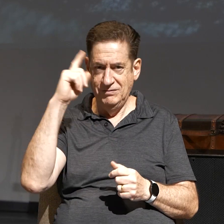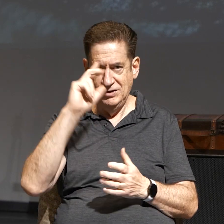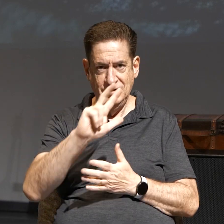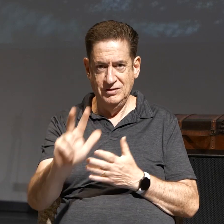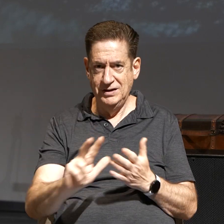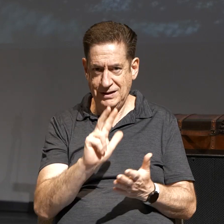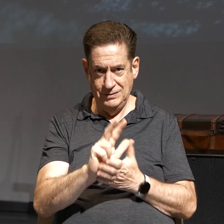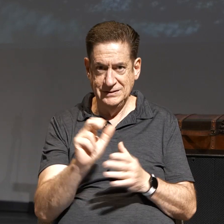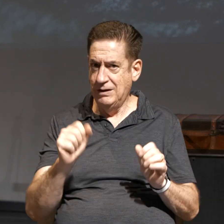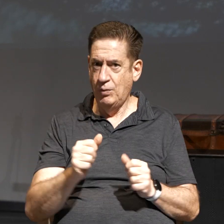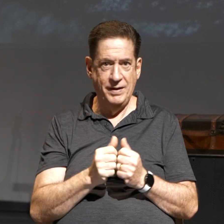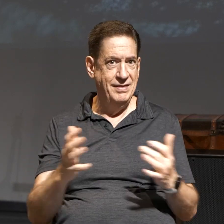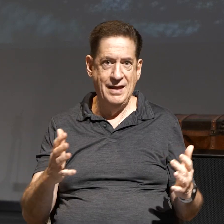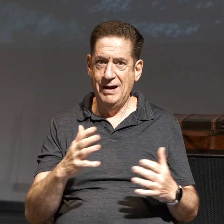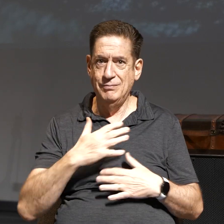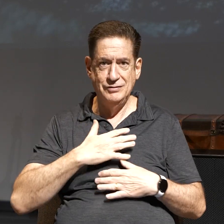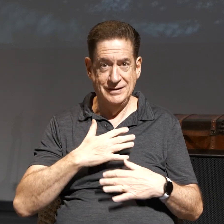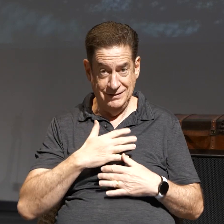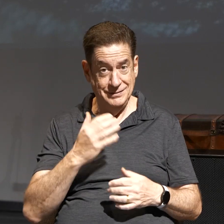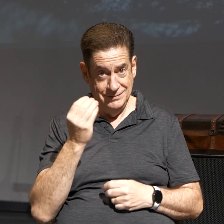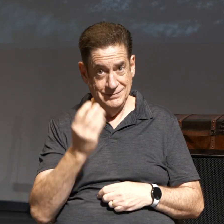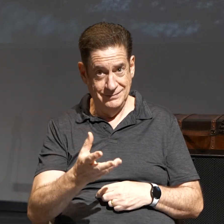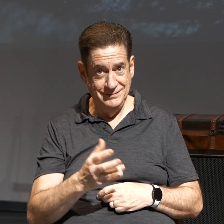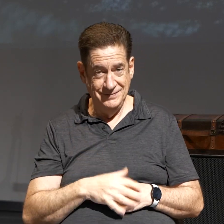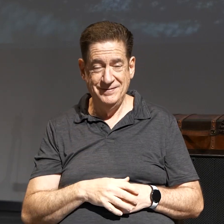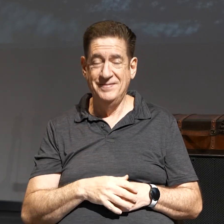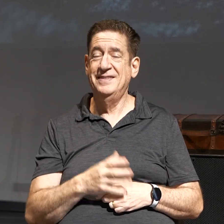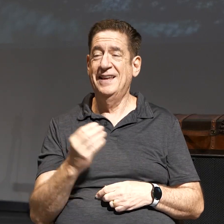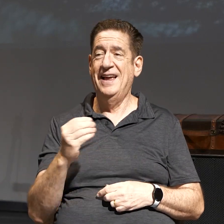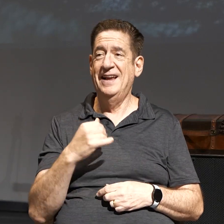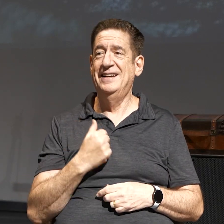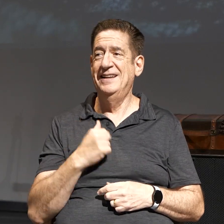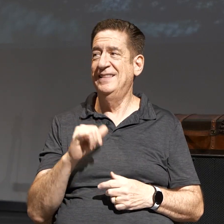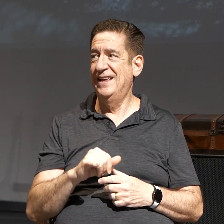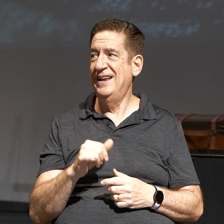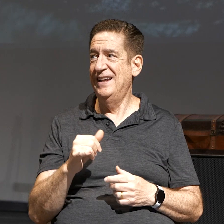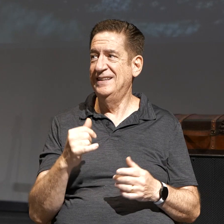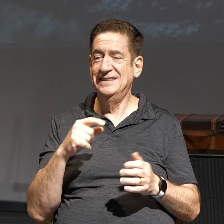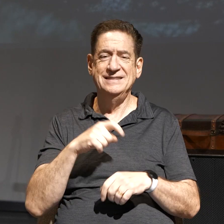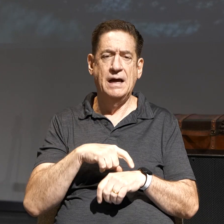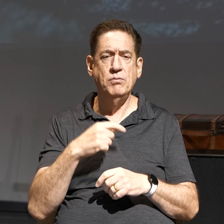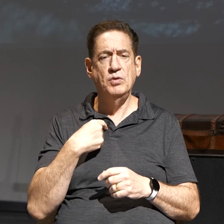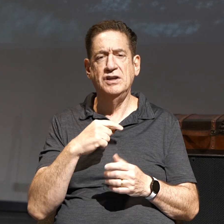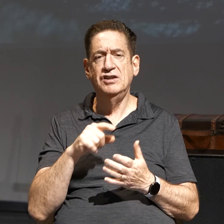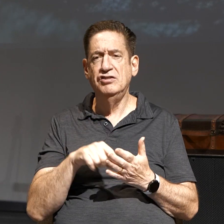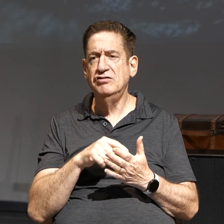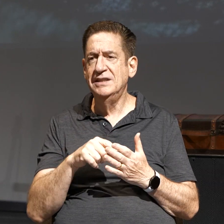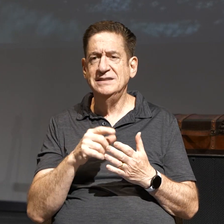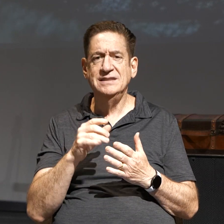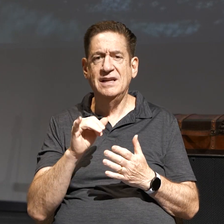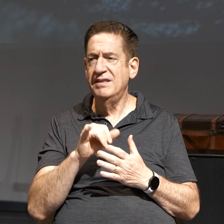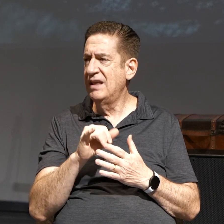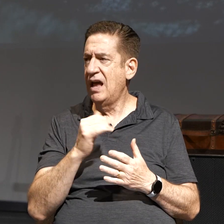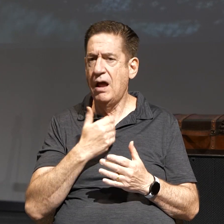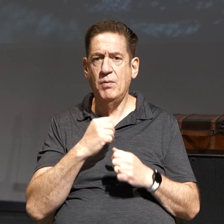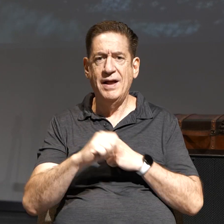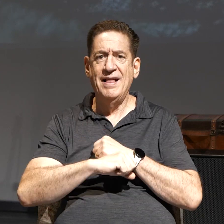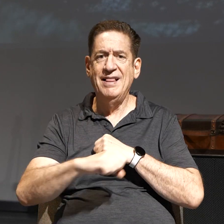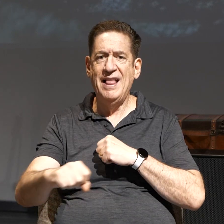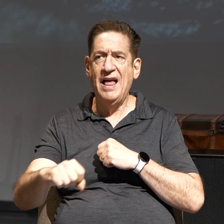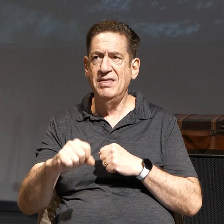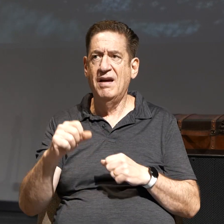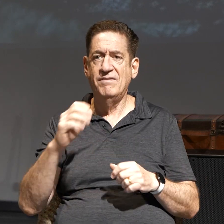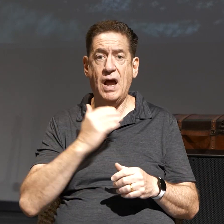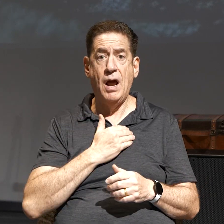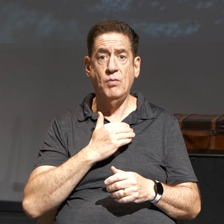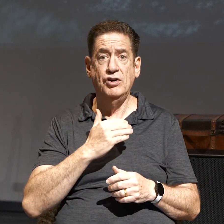without even taking a breath, okay. And there are people that come into our church from time to time and will criticize us over the length of our messages. And I don't do